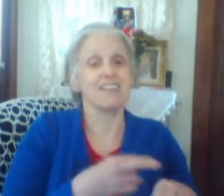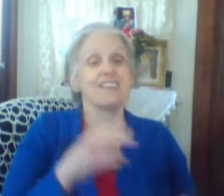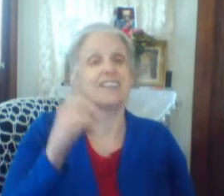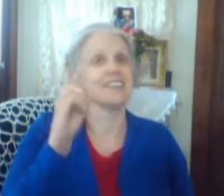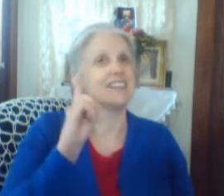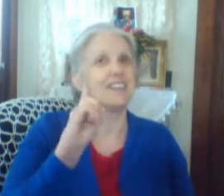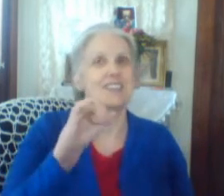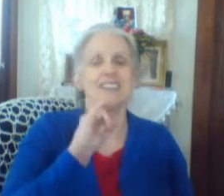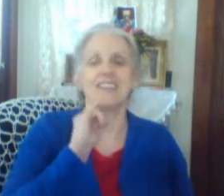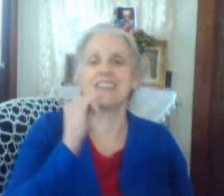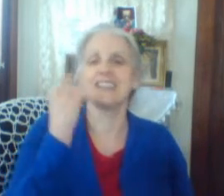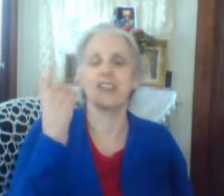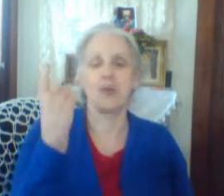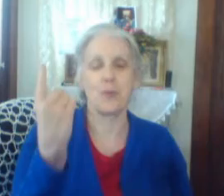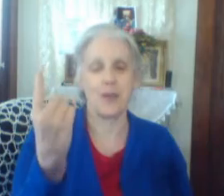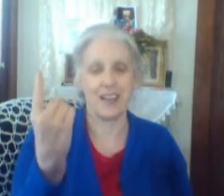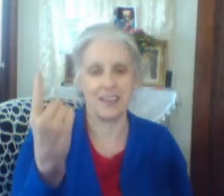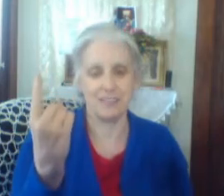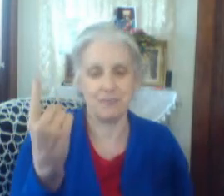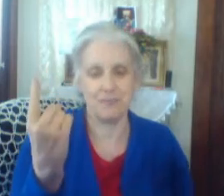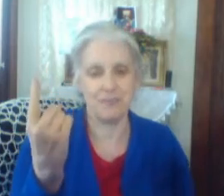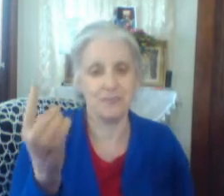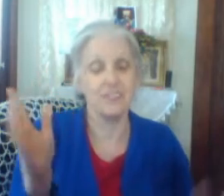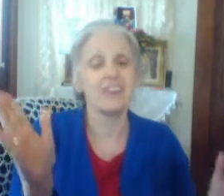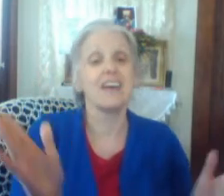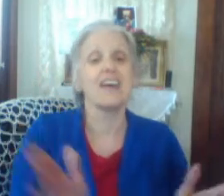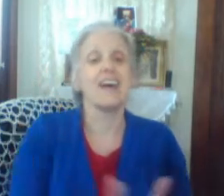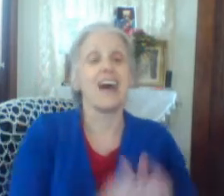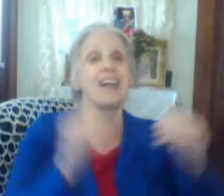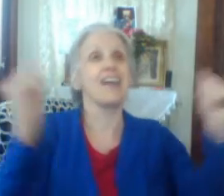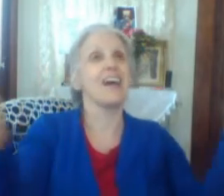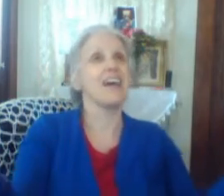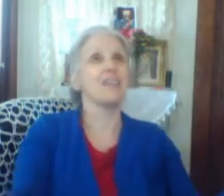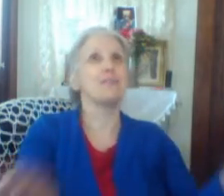He's the one. Hallelujah,